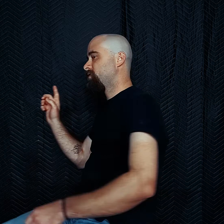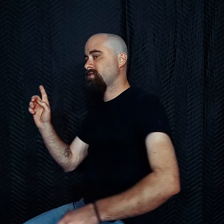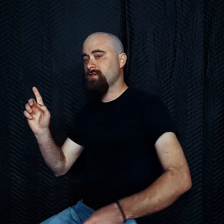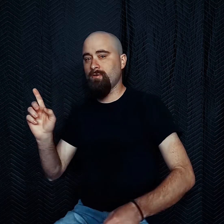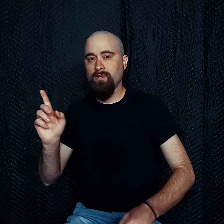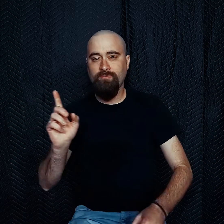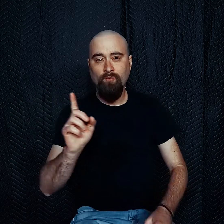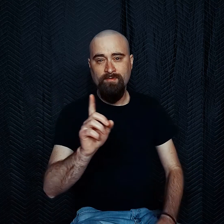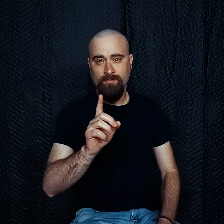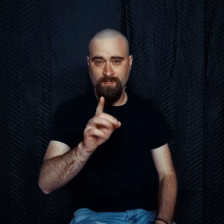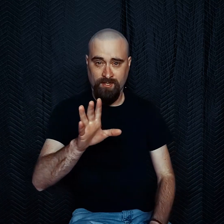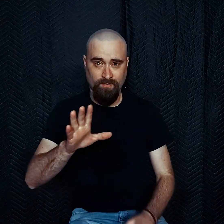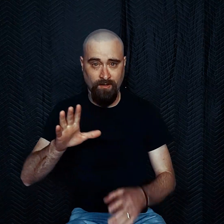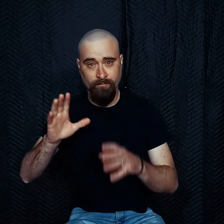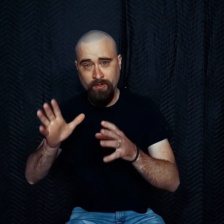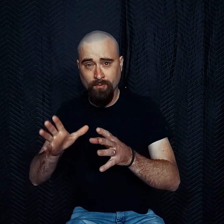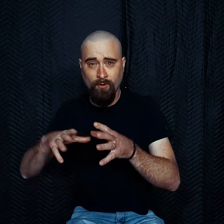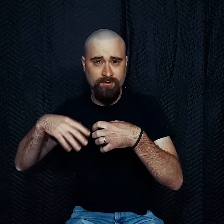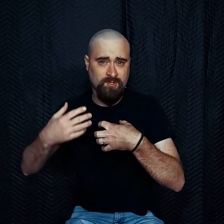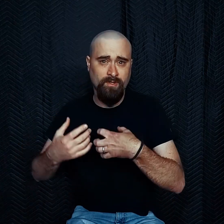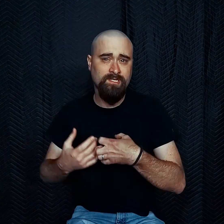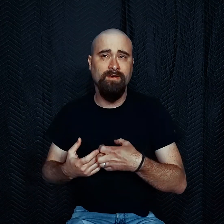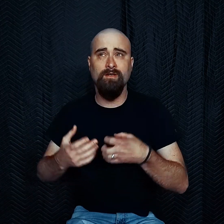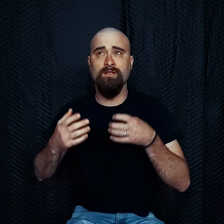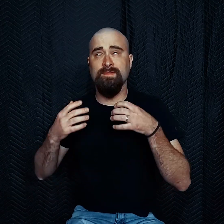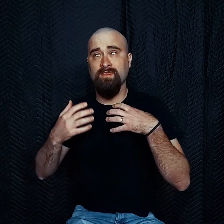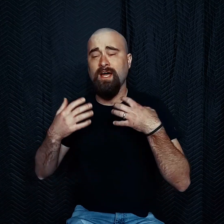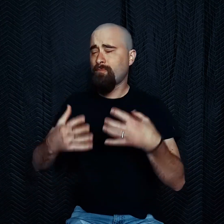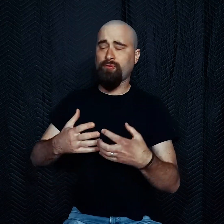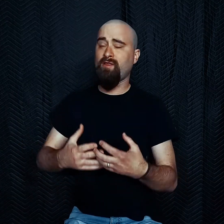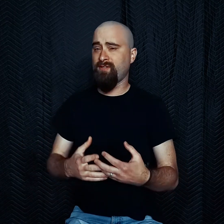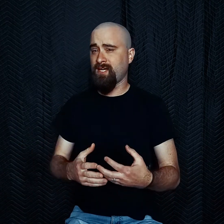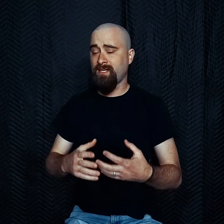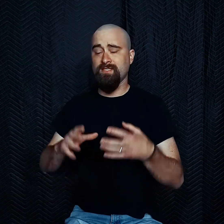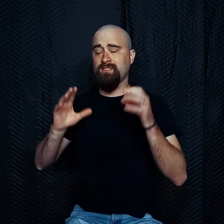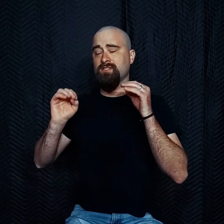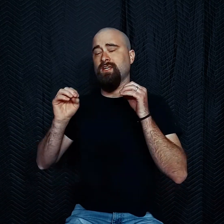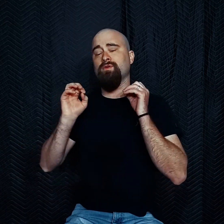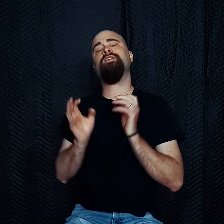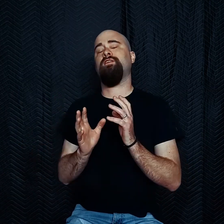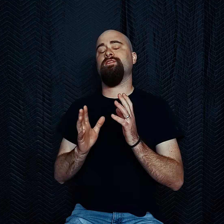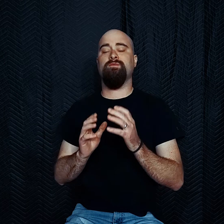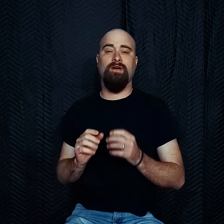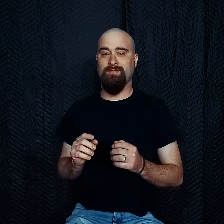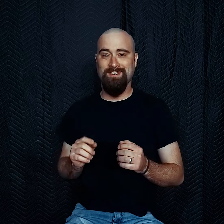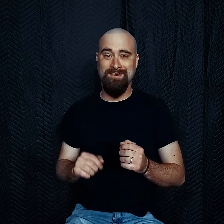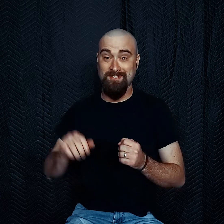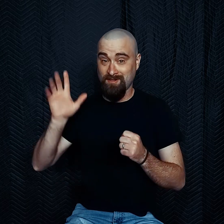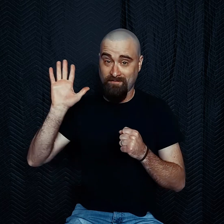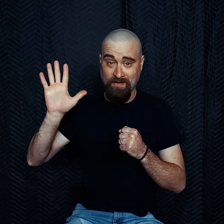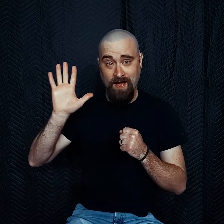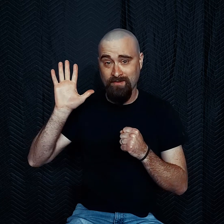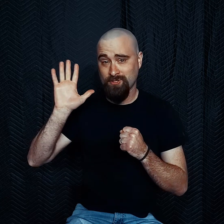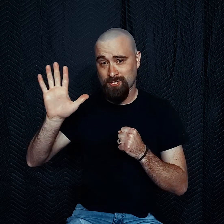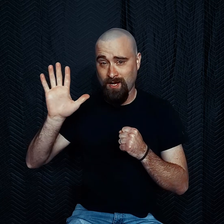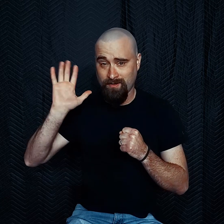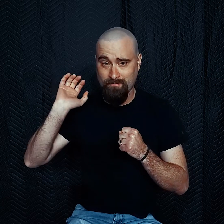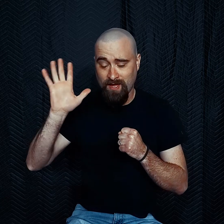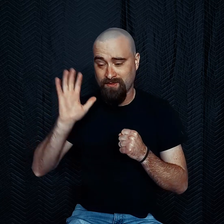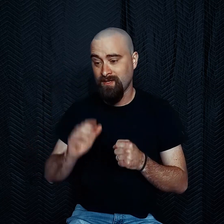So if we've ever talked about b-roll and storytelling, something that I profitize just a ridiculous amount is the five-shot method.